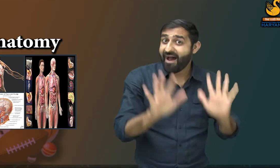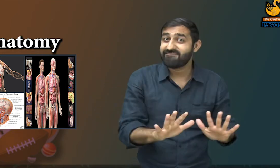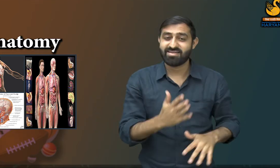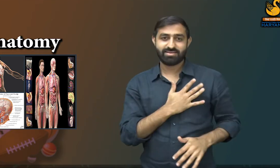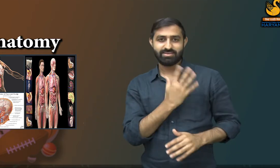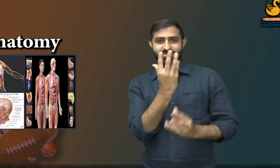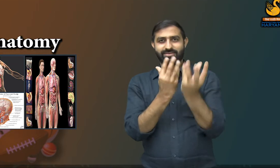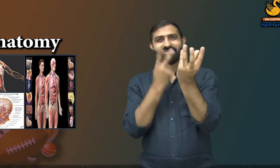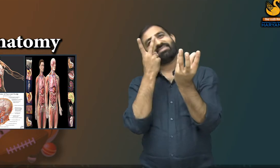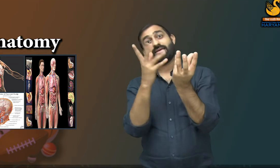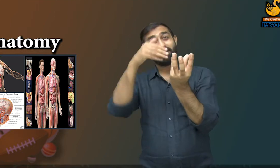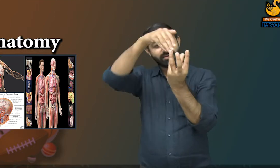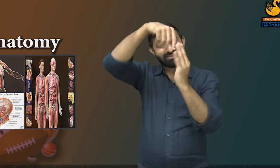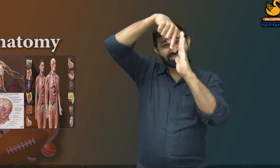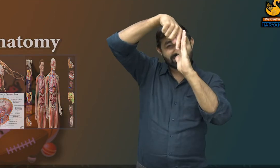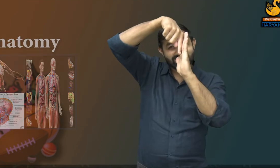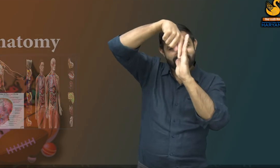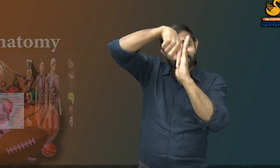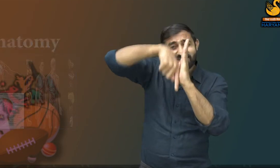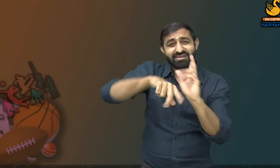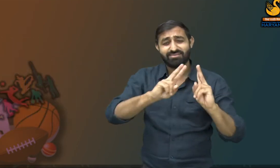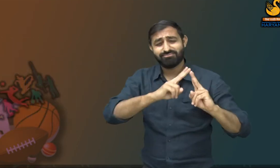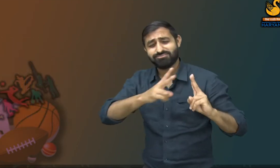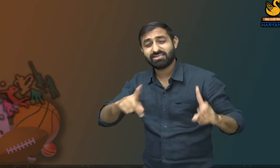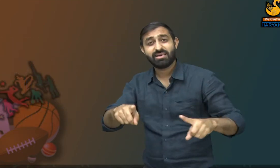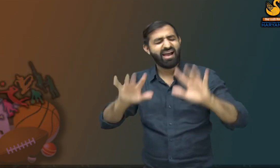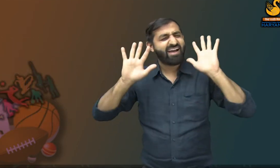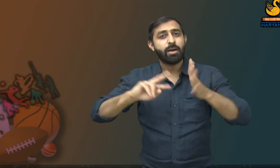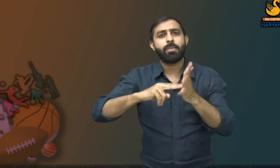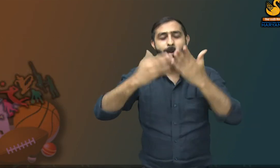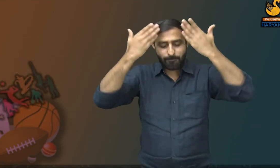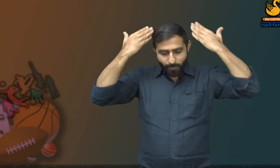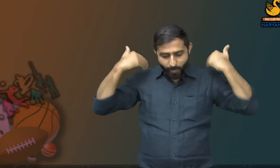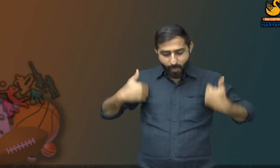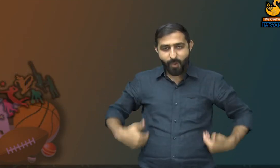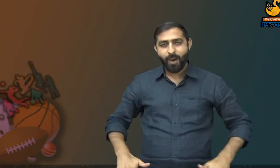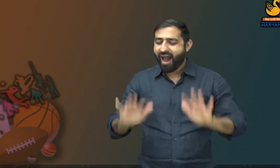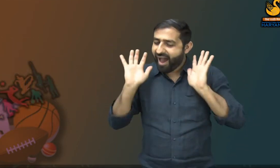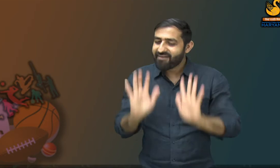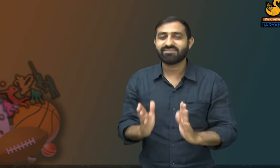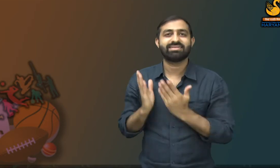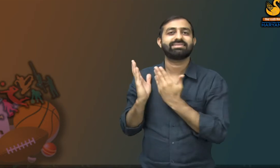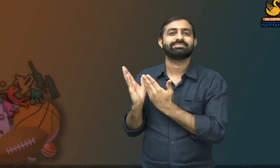Just like heart is divided into many parts. Similarly, each organ of our body has different parts.